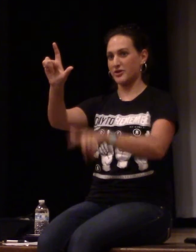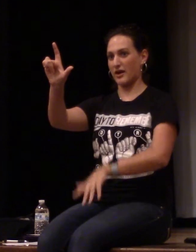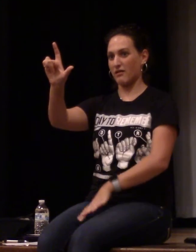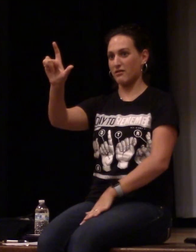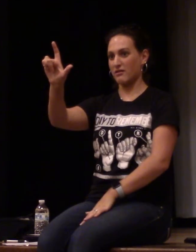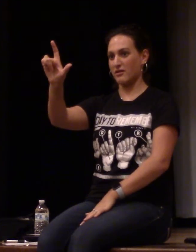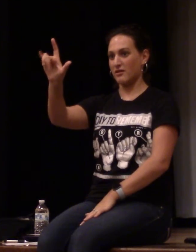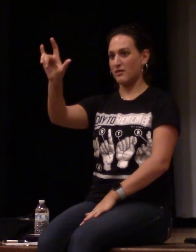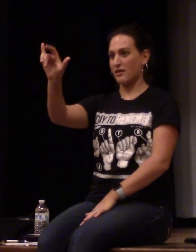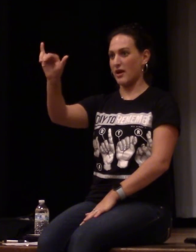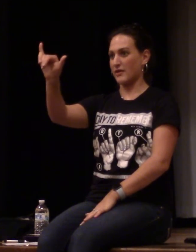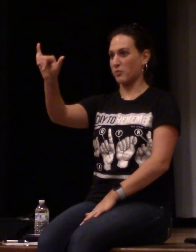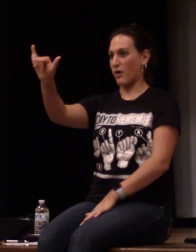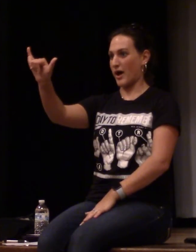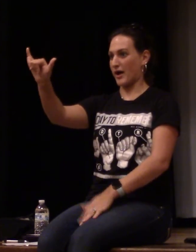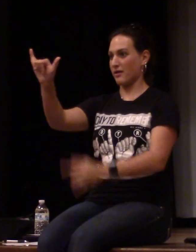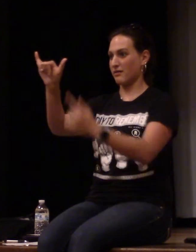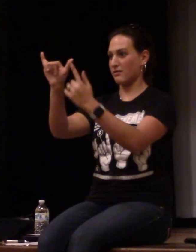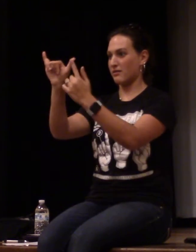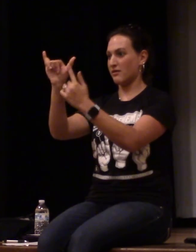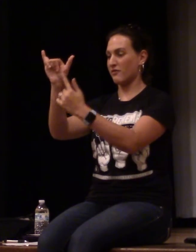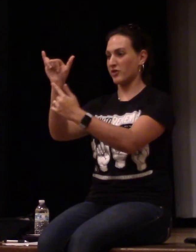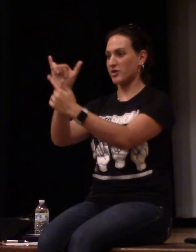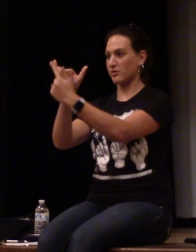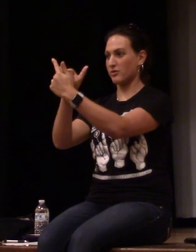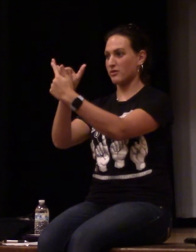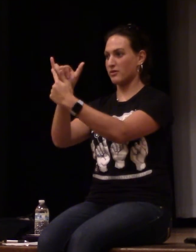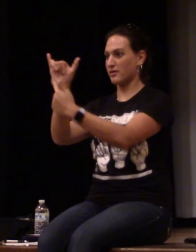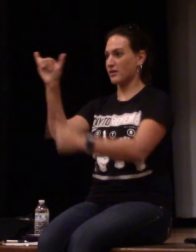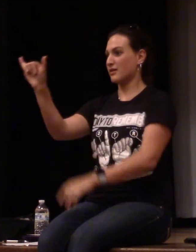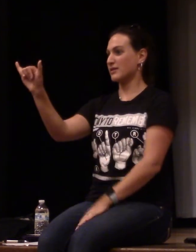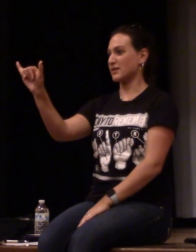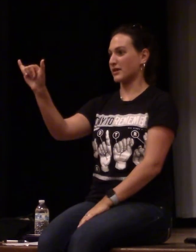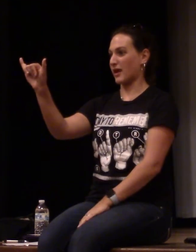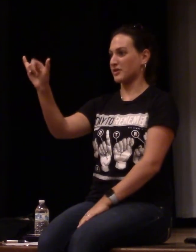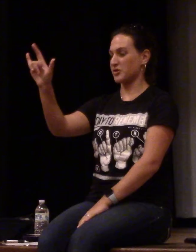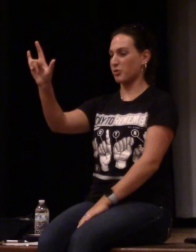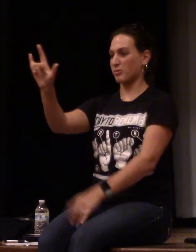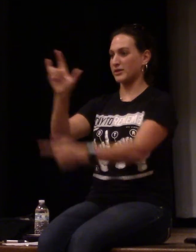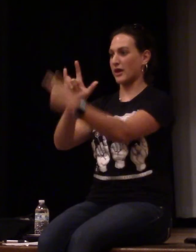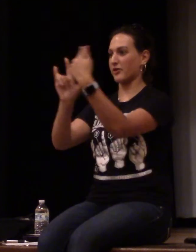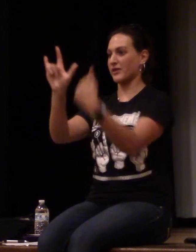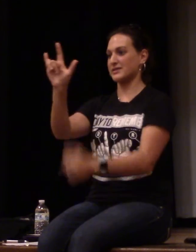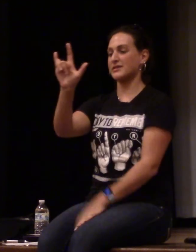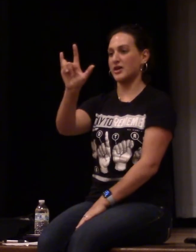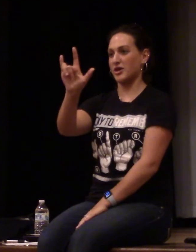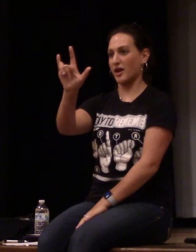your L. And then Y for U is like that. So you put them all together and that's the sign you get.